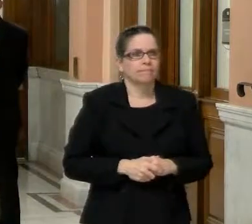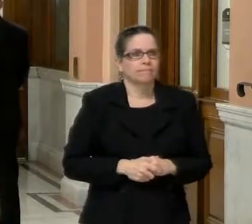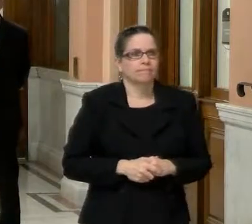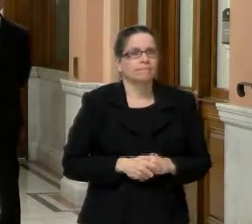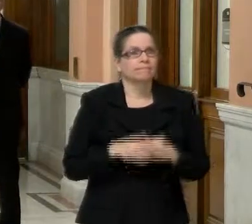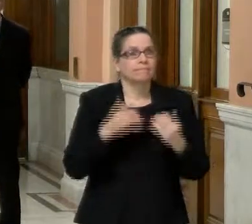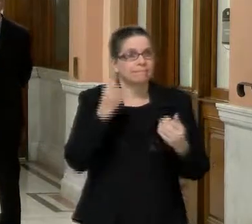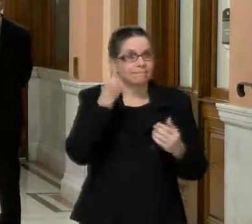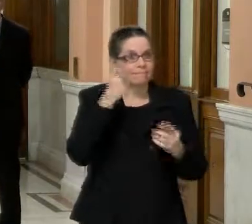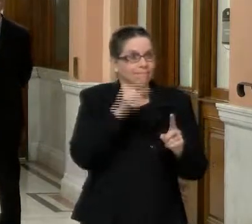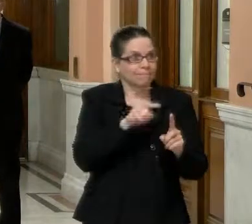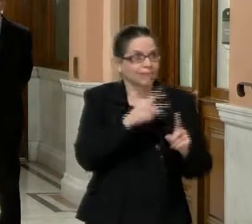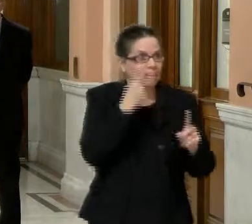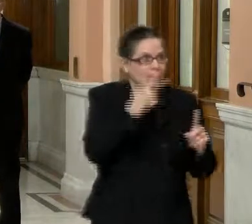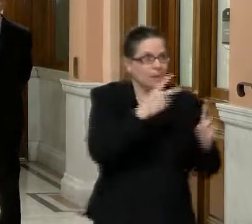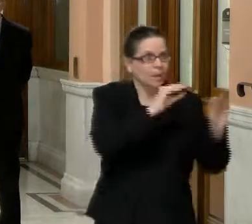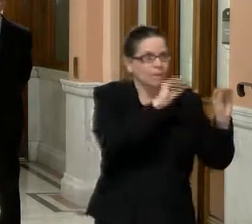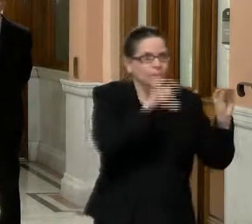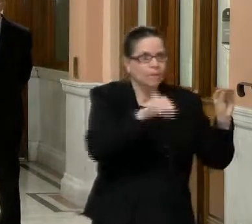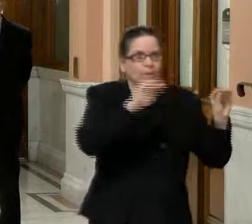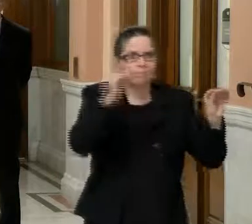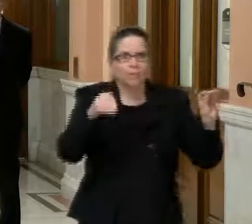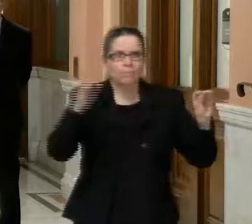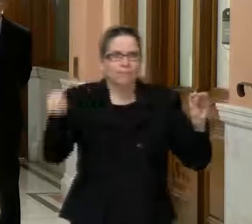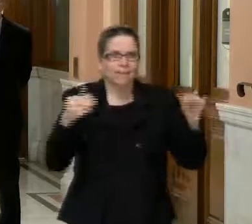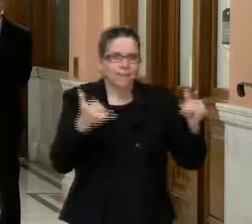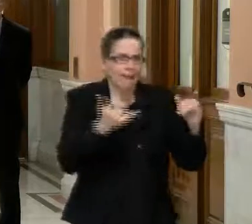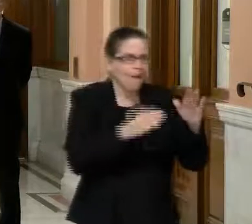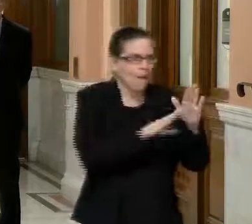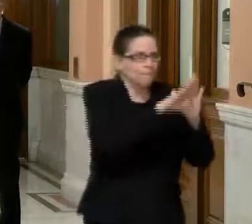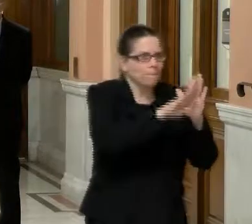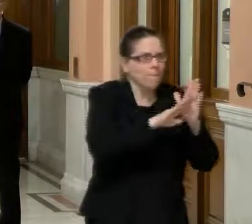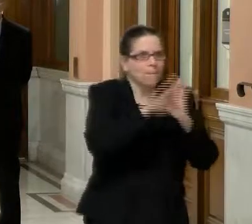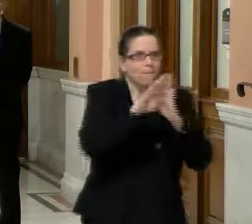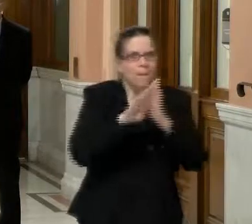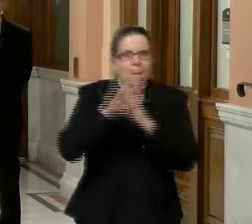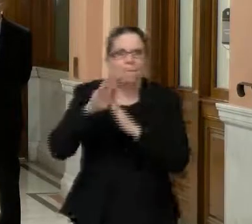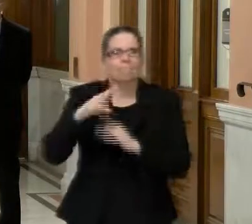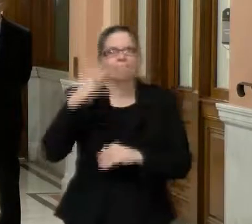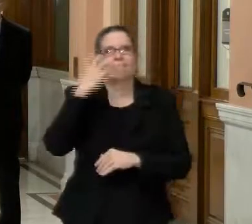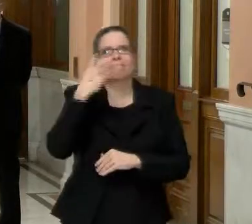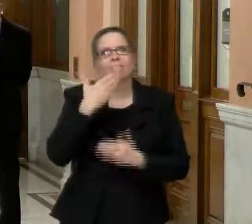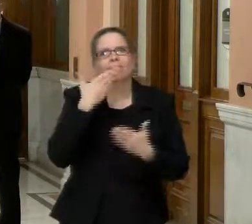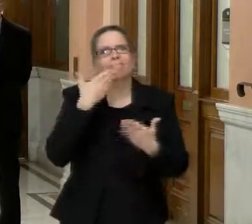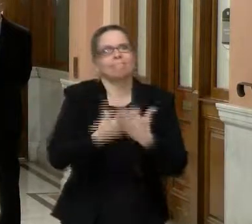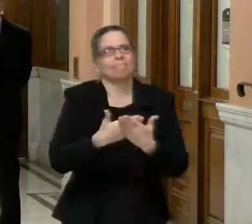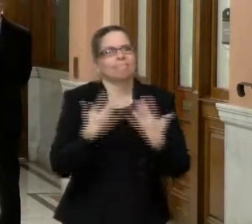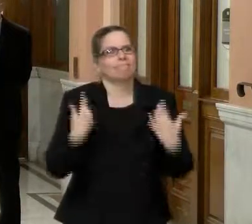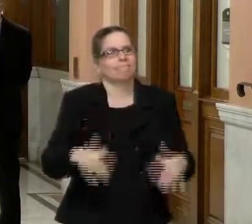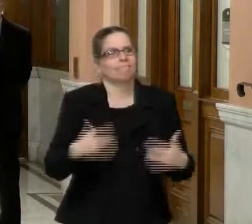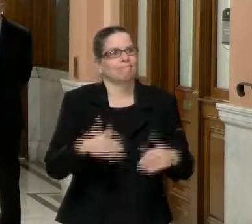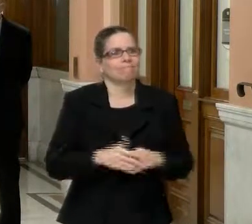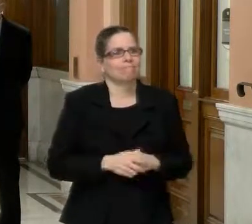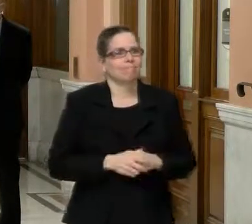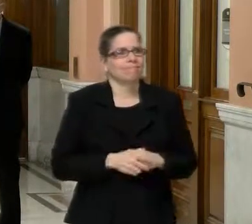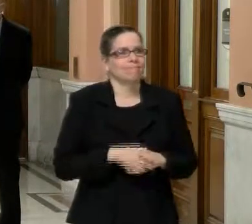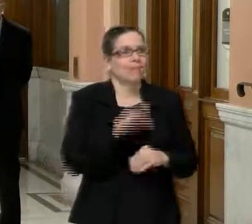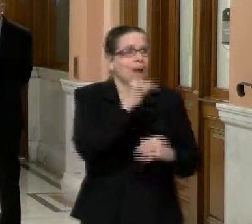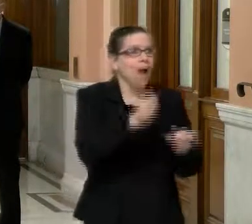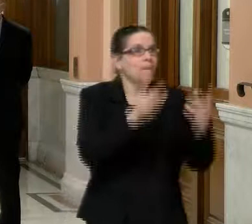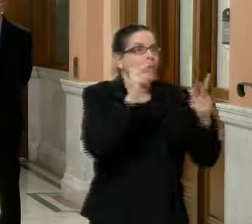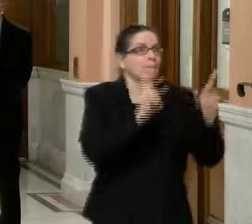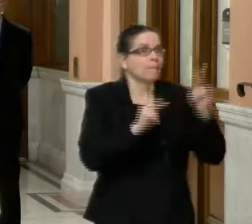those are good numbers, uh, and we'll continue to work on that. Uh, as was mentioned, uh, we've in this expanded